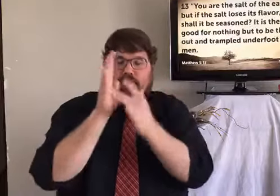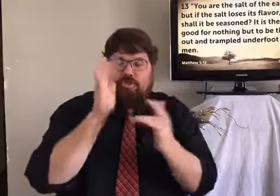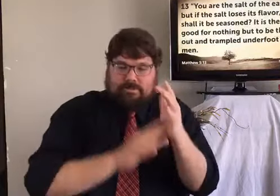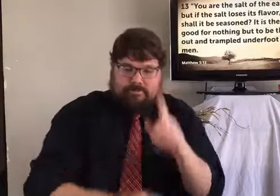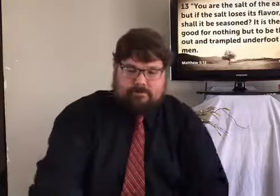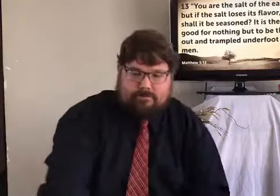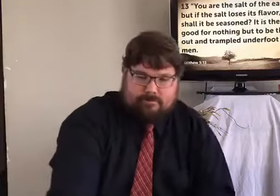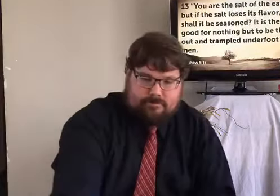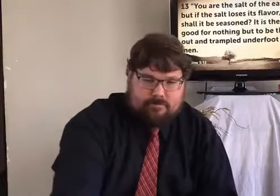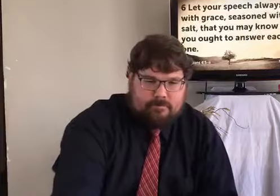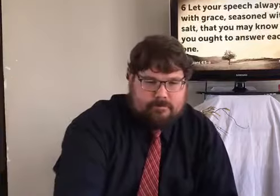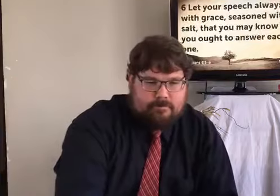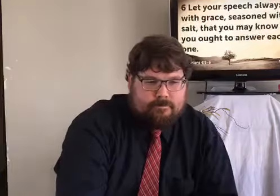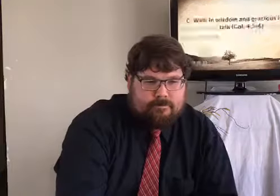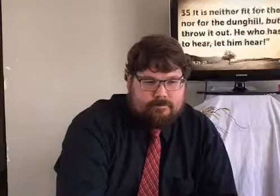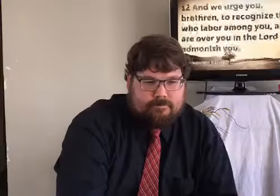Alright, we'll close in one more song.